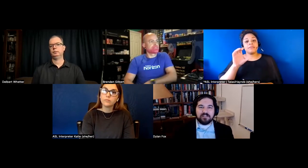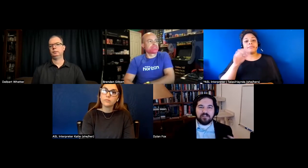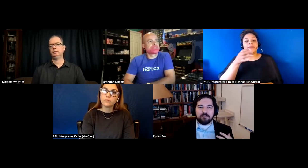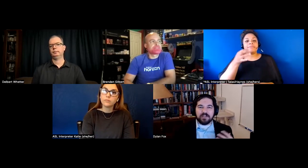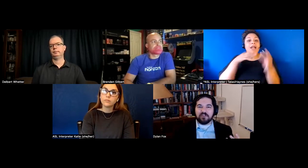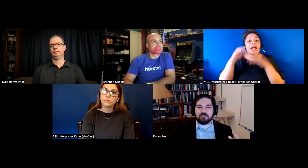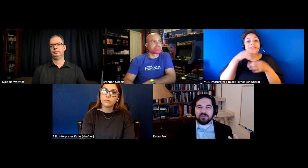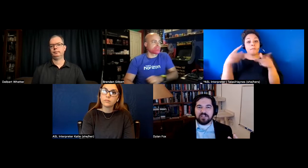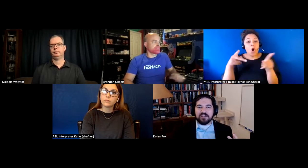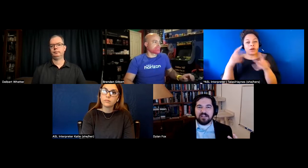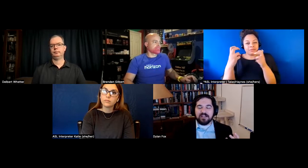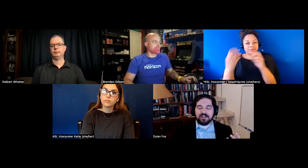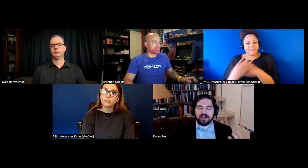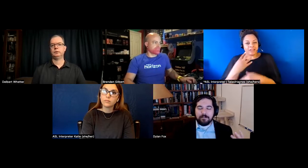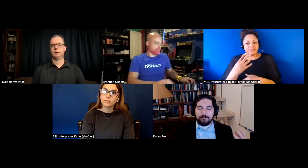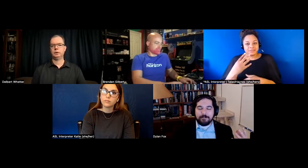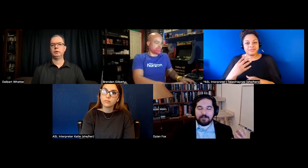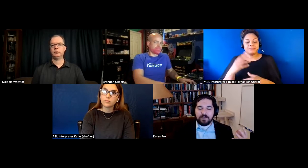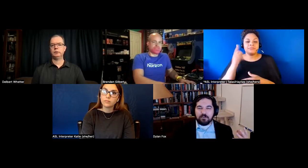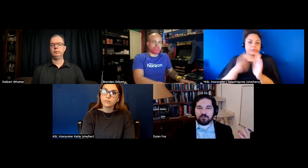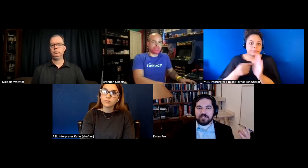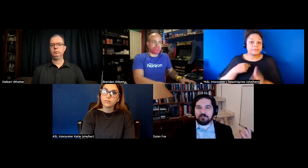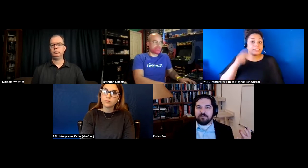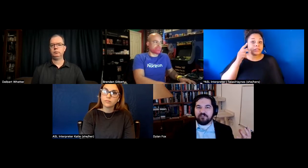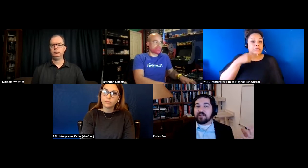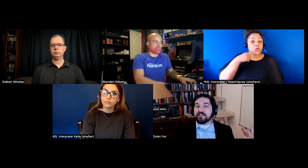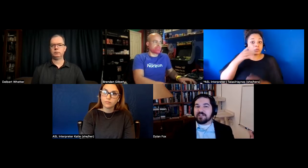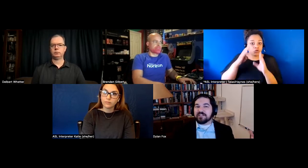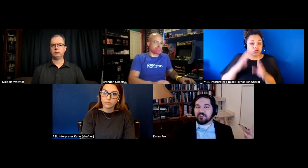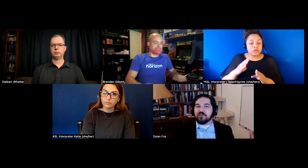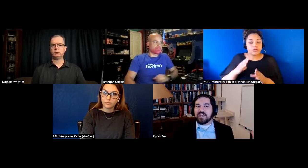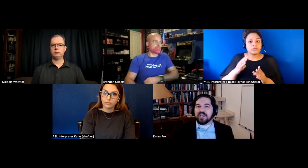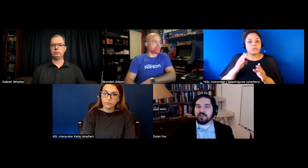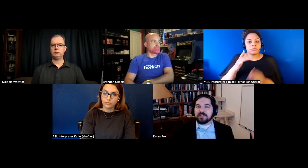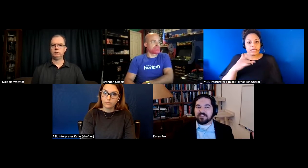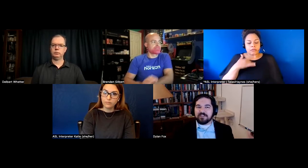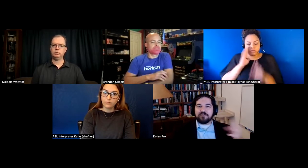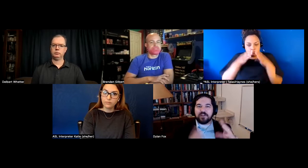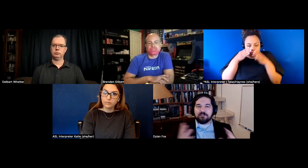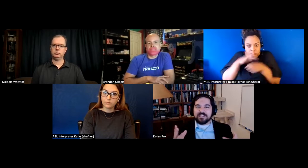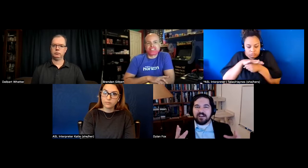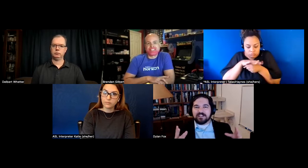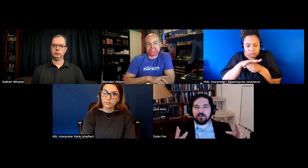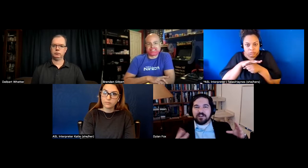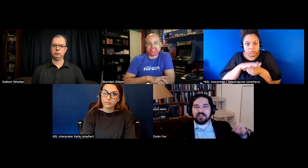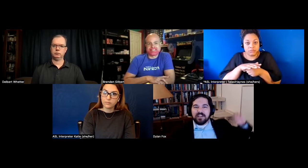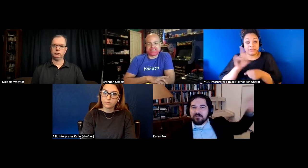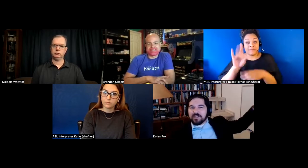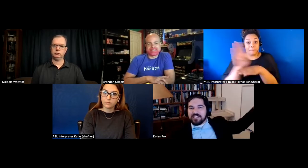i'm a hearing person um people tend to be very tuned into their own name right so even if you're at a busy cocktail party you can hear